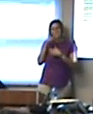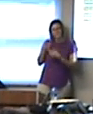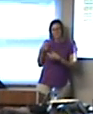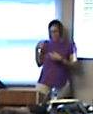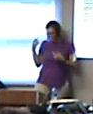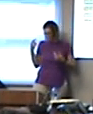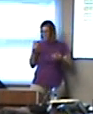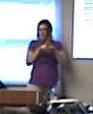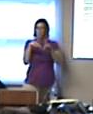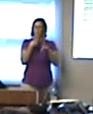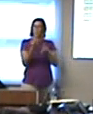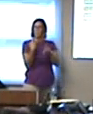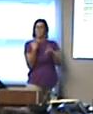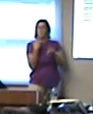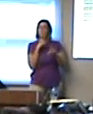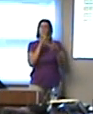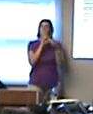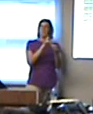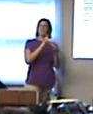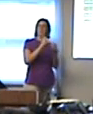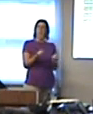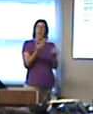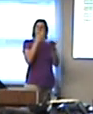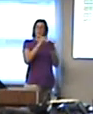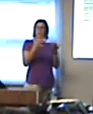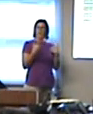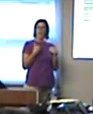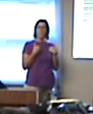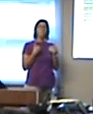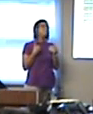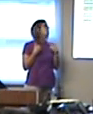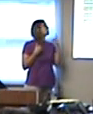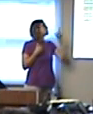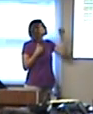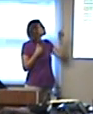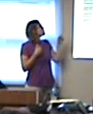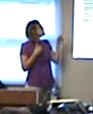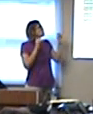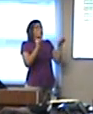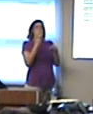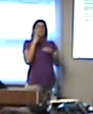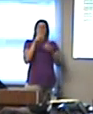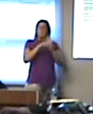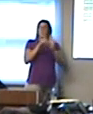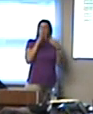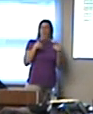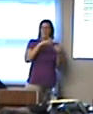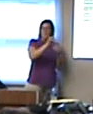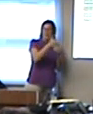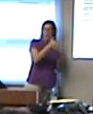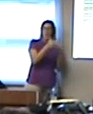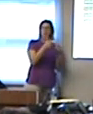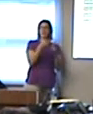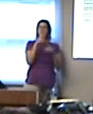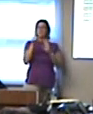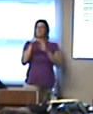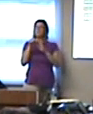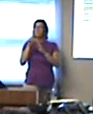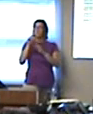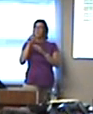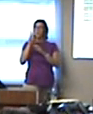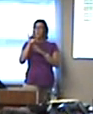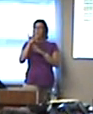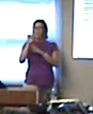pretty close to $21 million estimate from the county. You can see that Springfield would get 10. Williamsville is estimated around $1